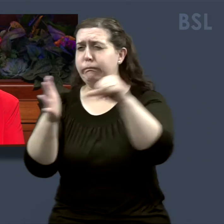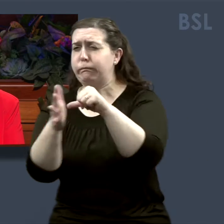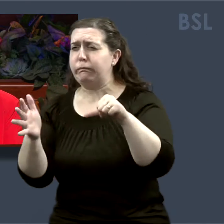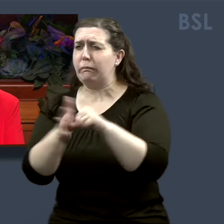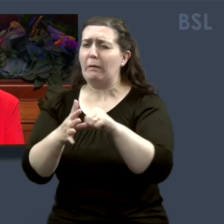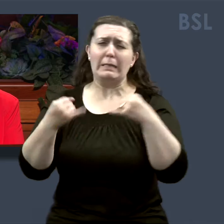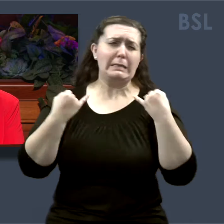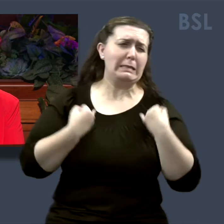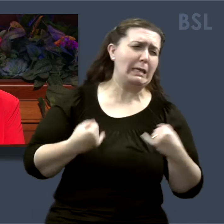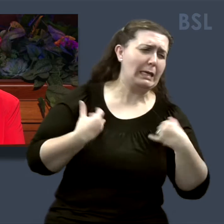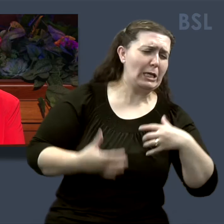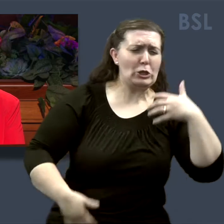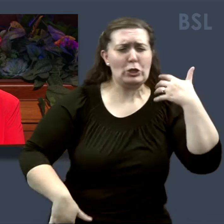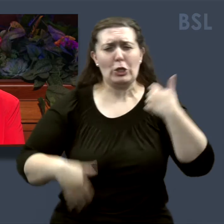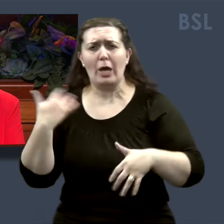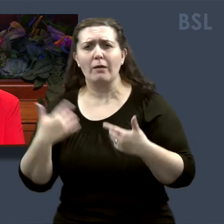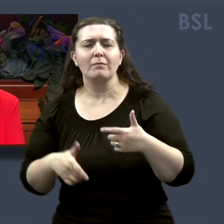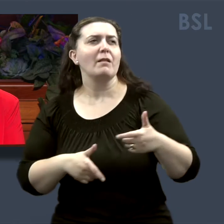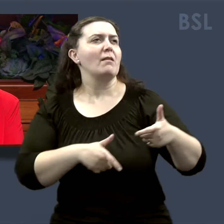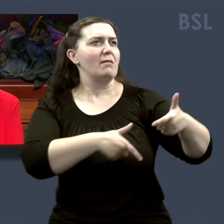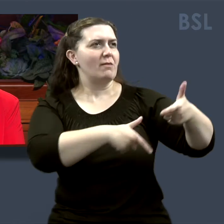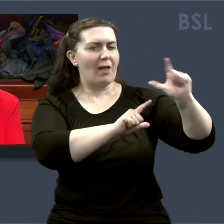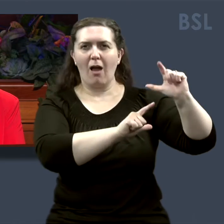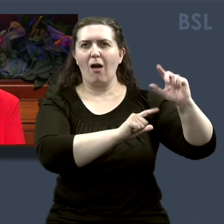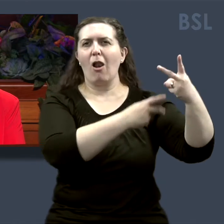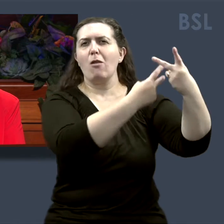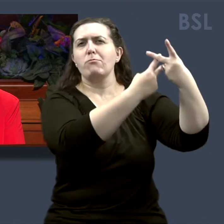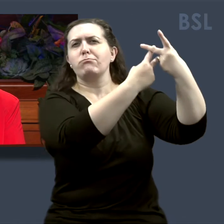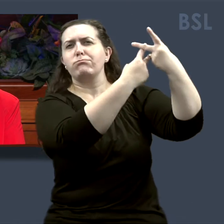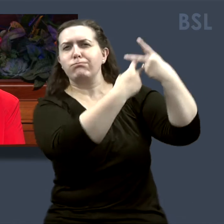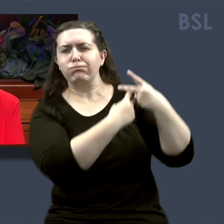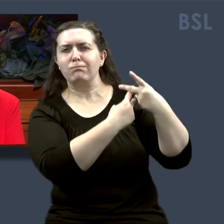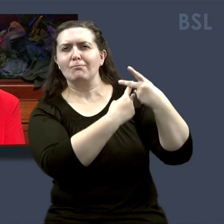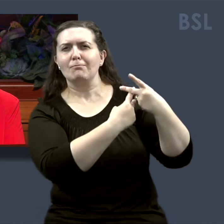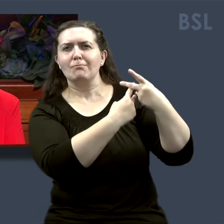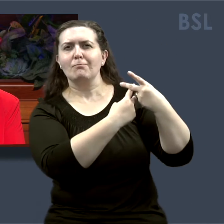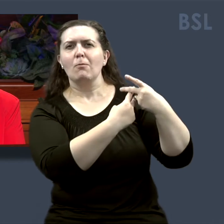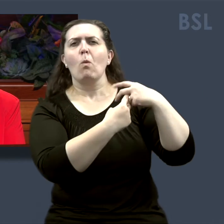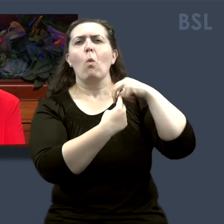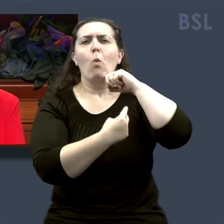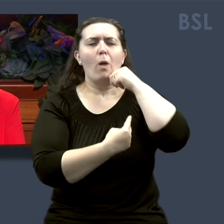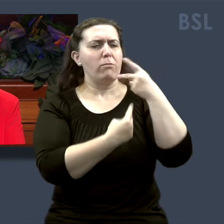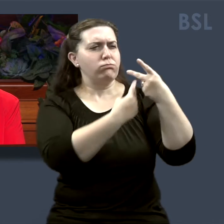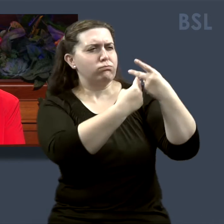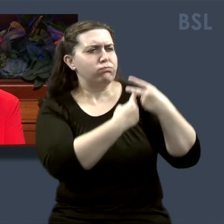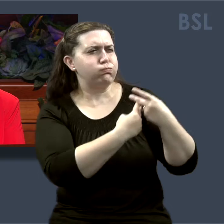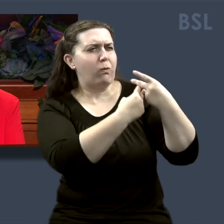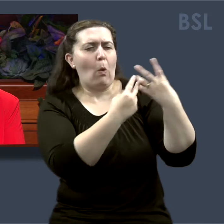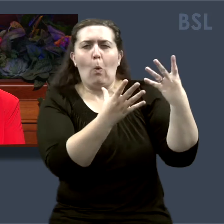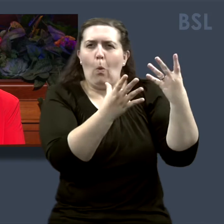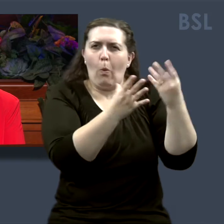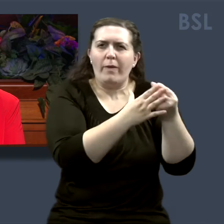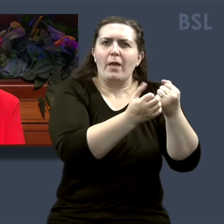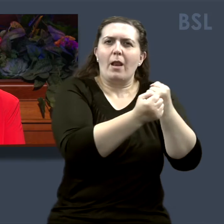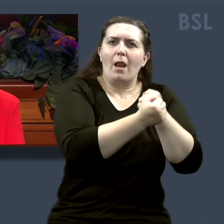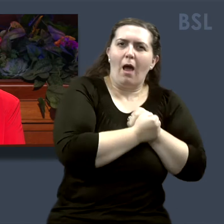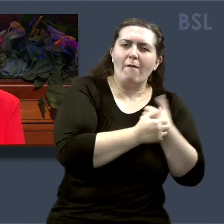sickness and injuries, the Lord, our shepherd, our caregiver, will nourish us with love and kindness.